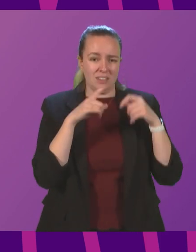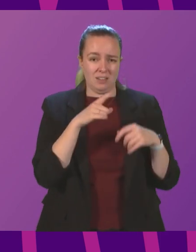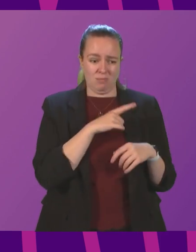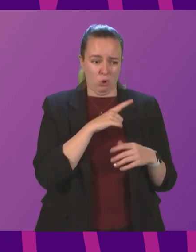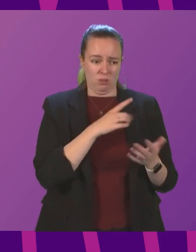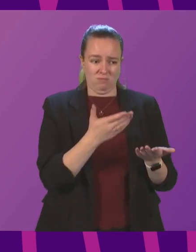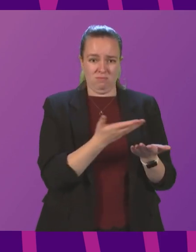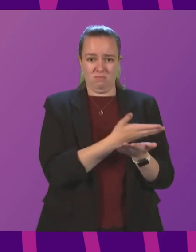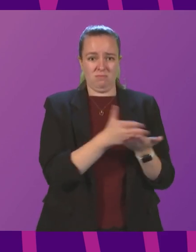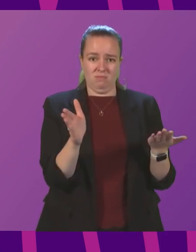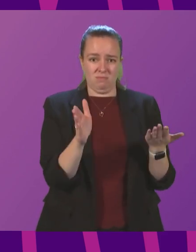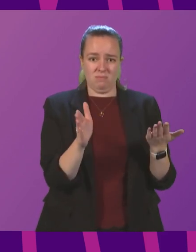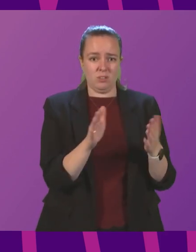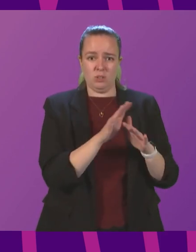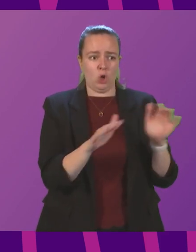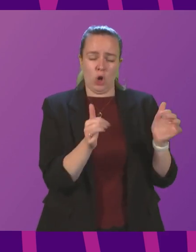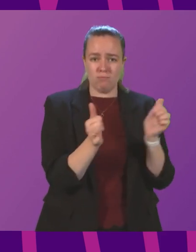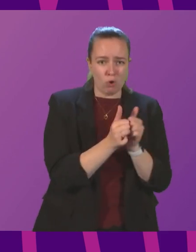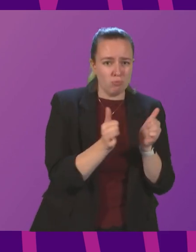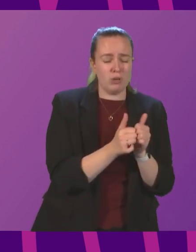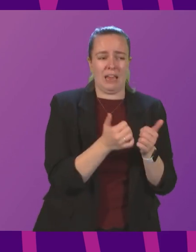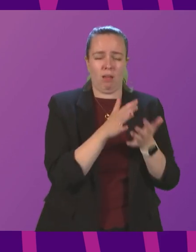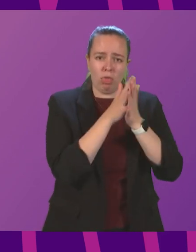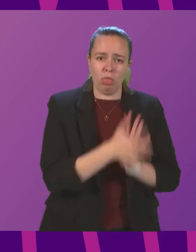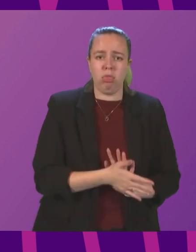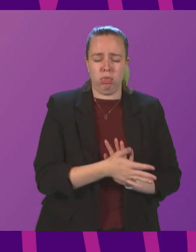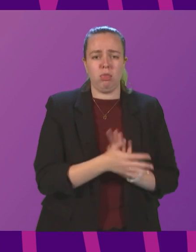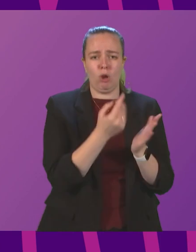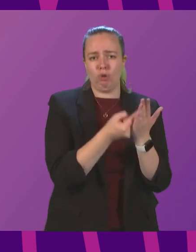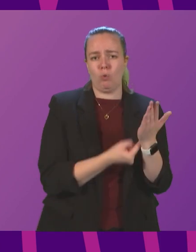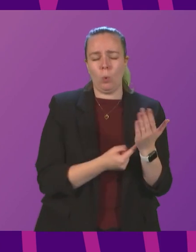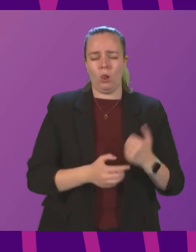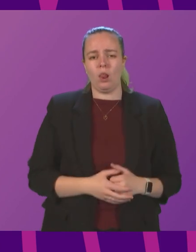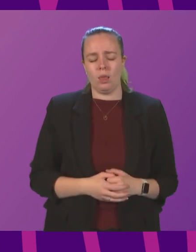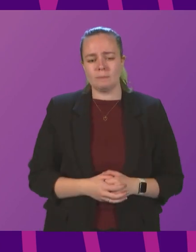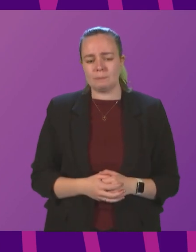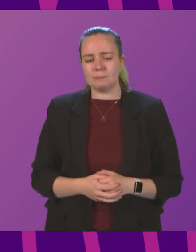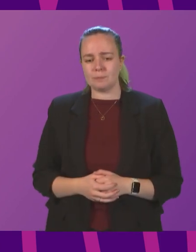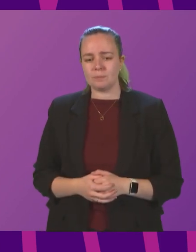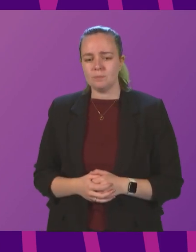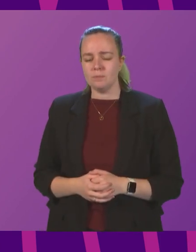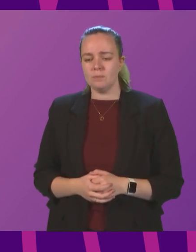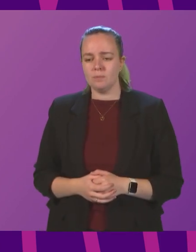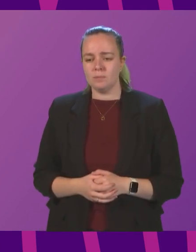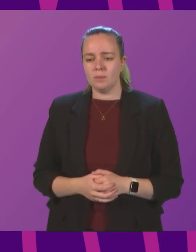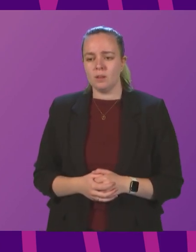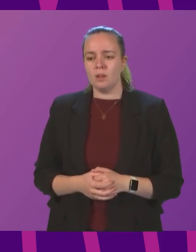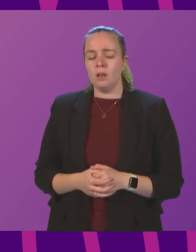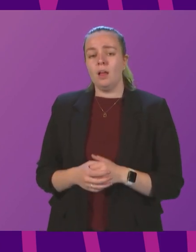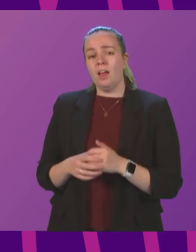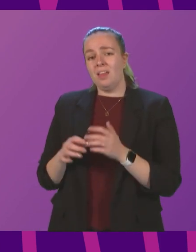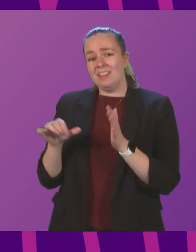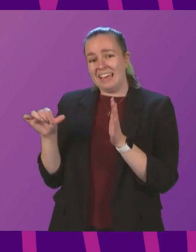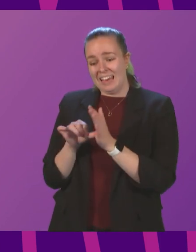plainly a disproportionate and damaging measure? Deputy First Minister. The issue that Mr